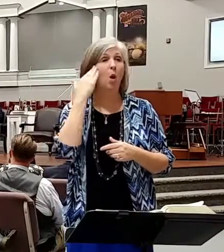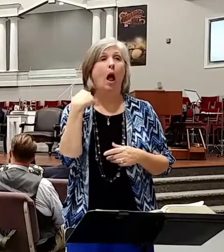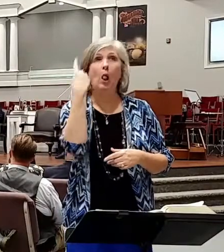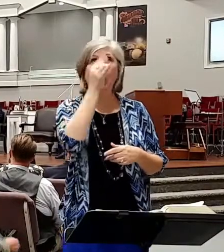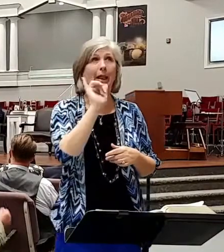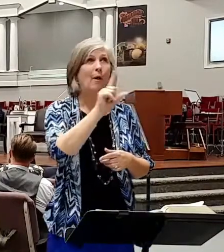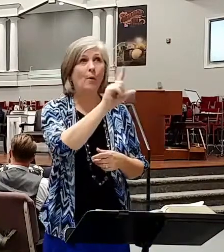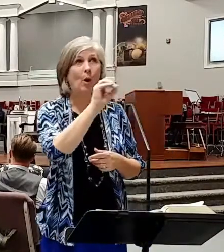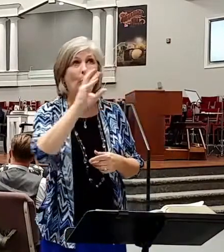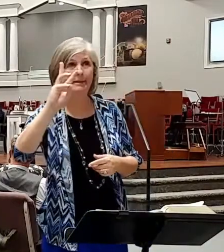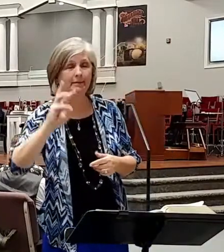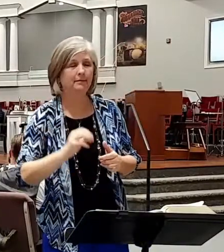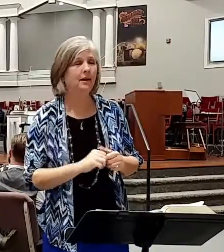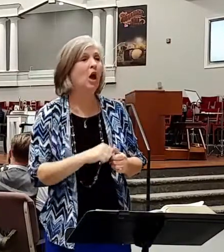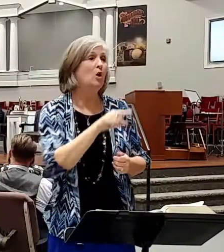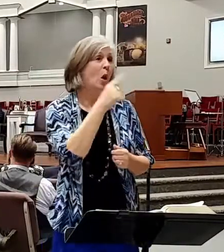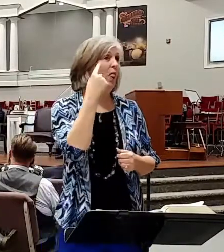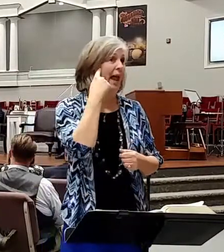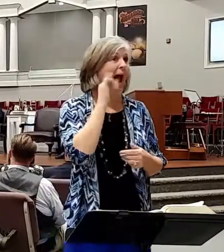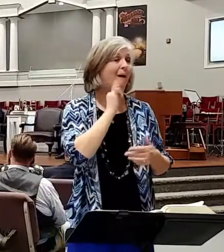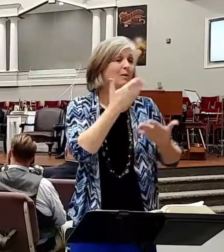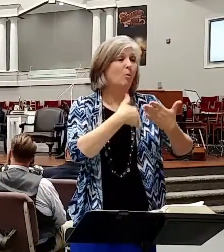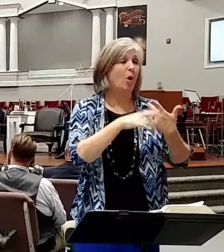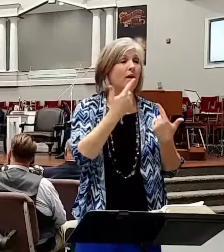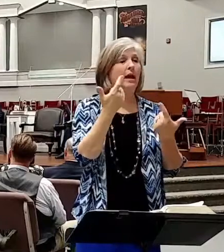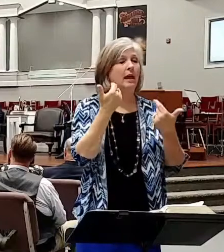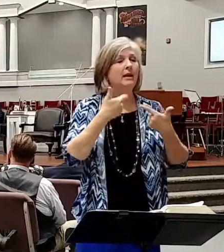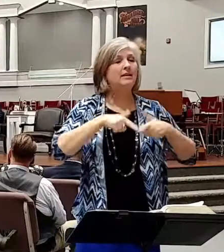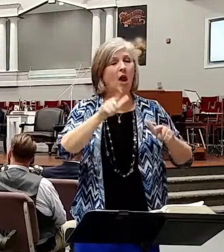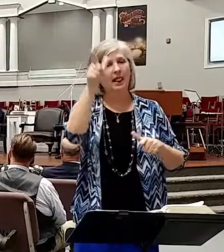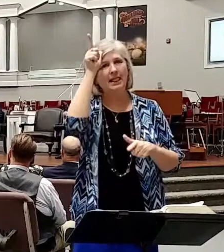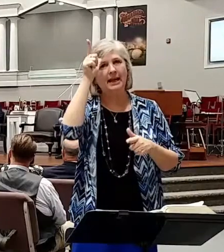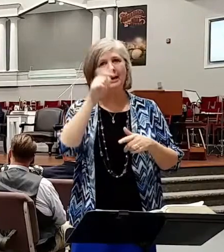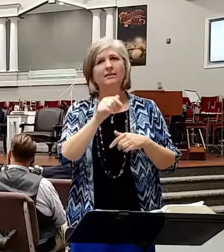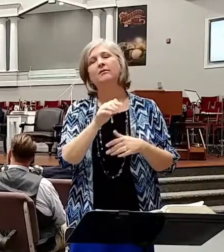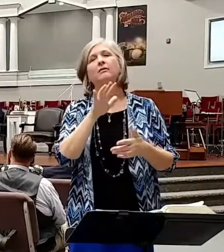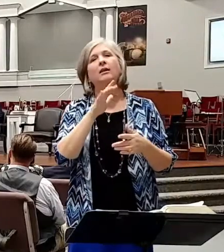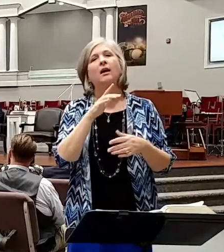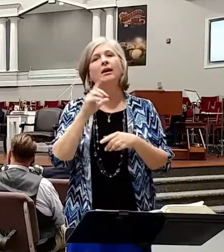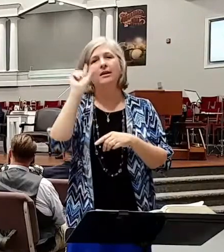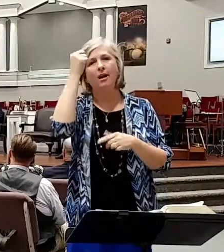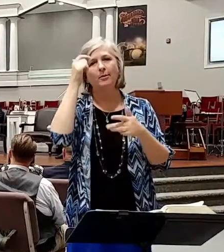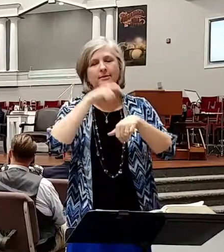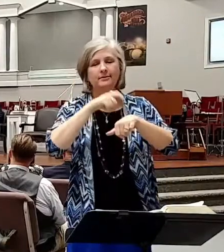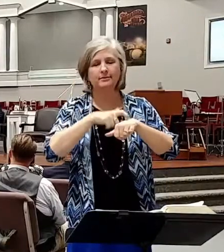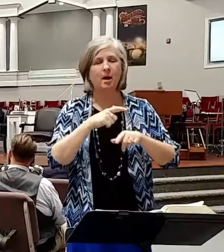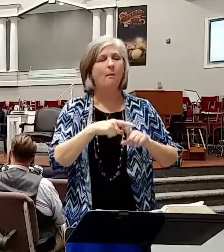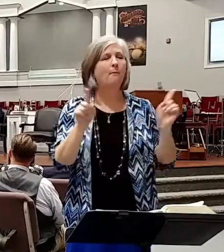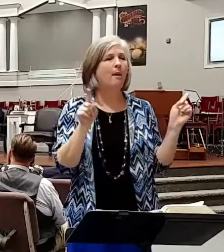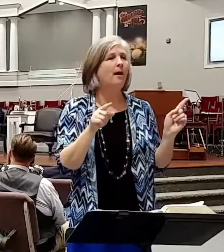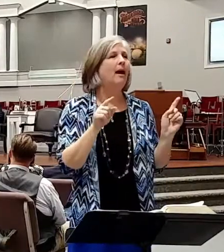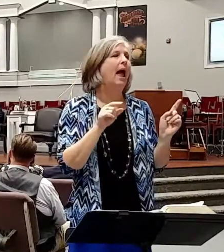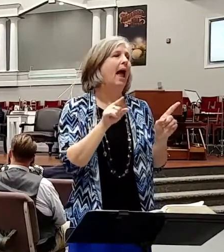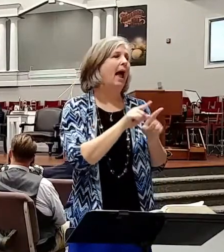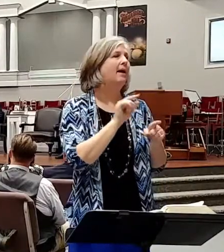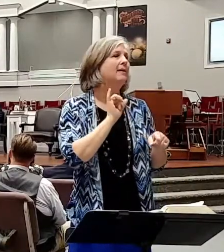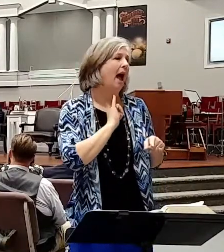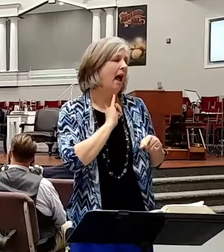and you think I was born during the Lincoln administration but I wasn't. But as I've gone through years and years of life,